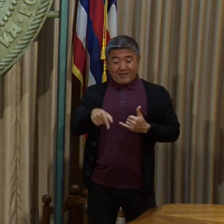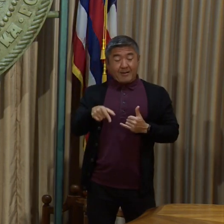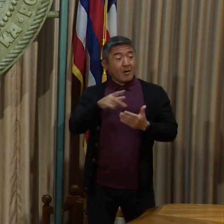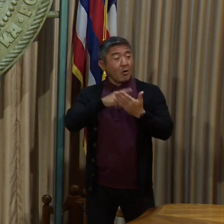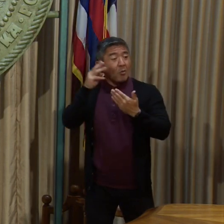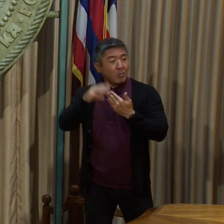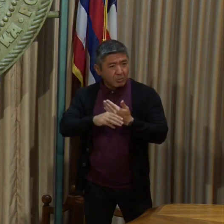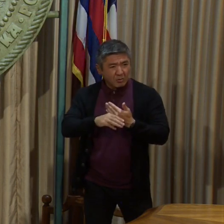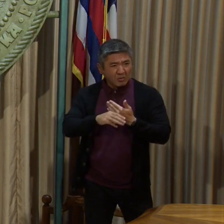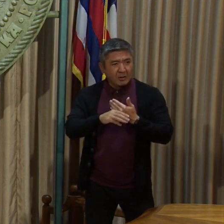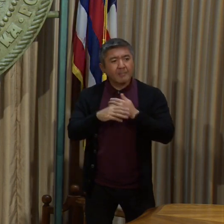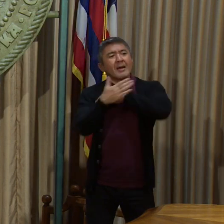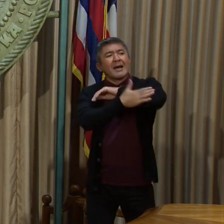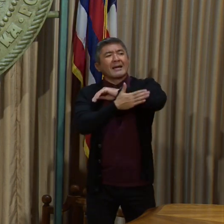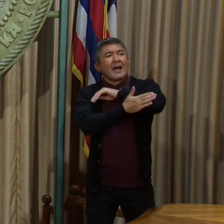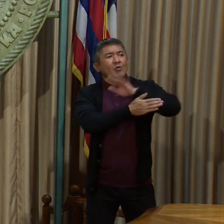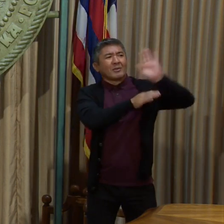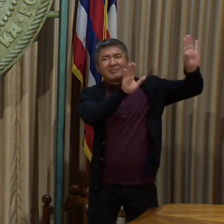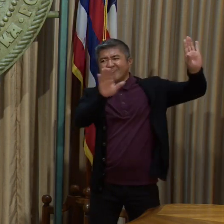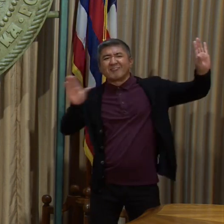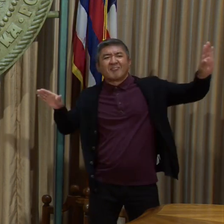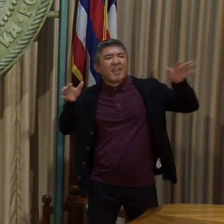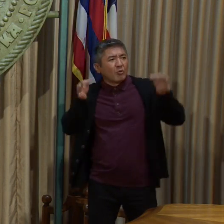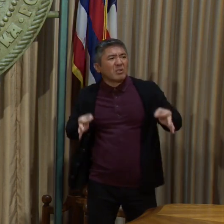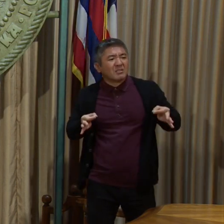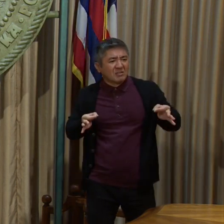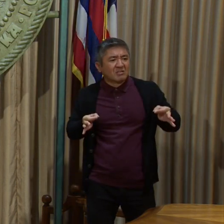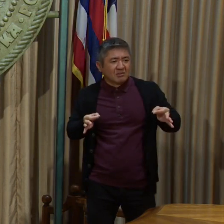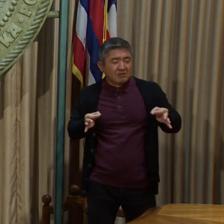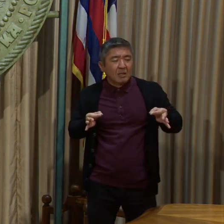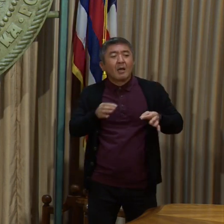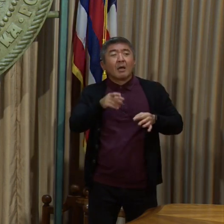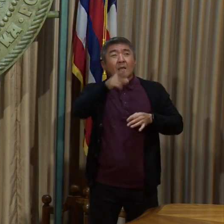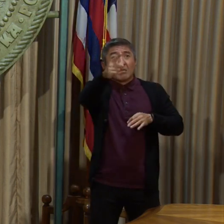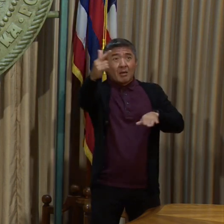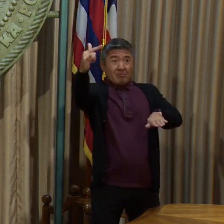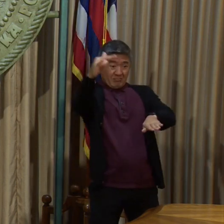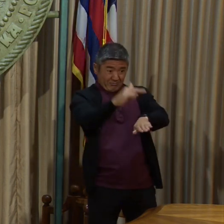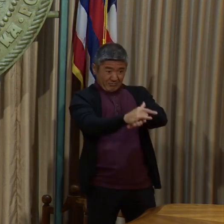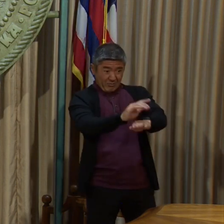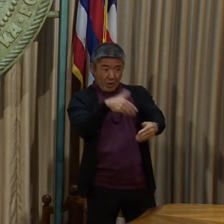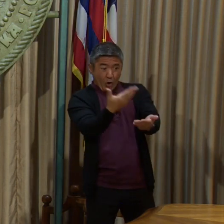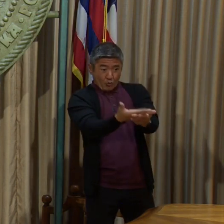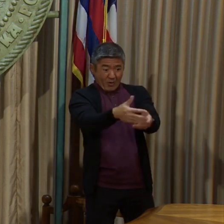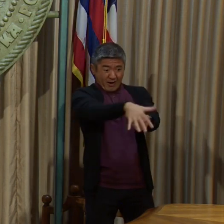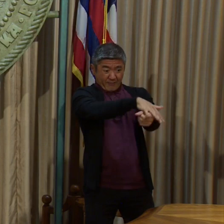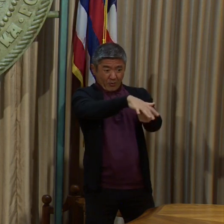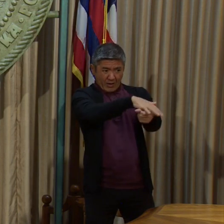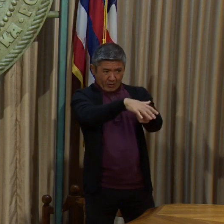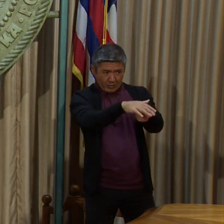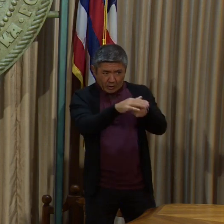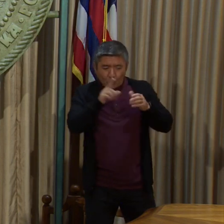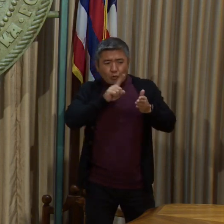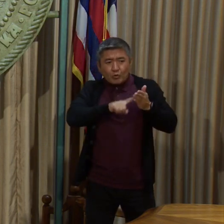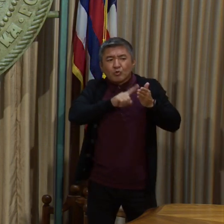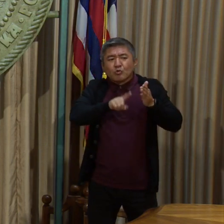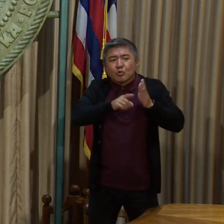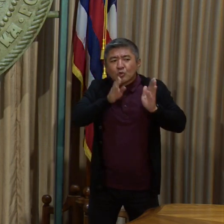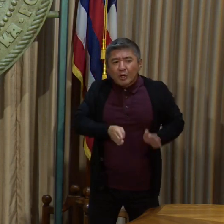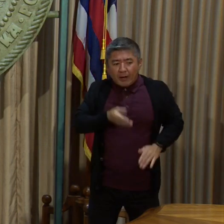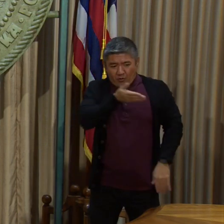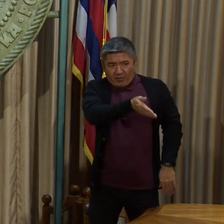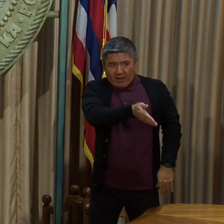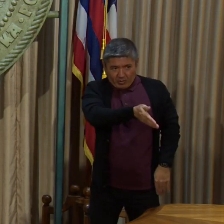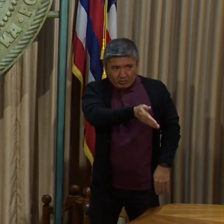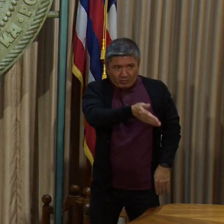by the counties and it would be upon arrival at the destination airport. You know, we are